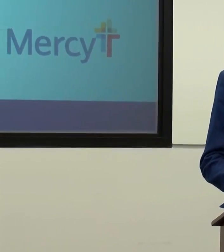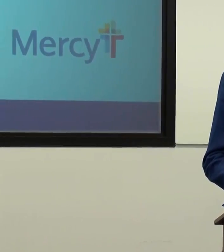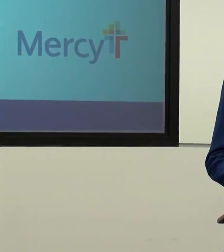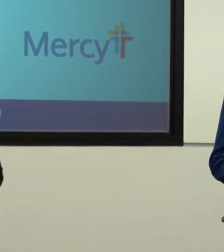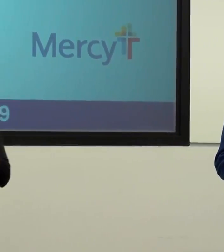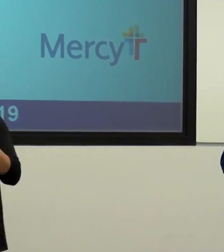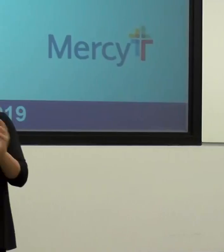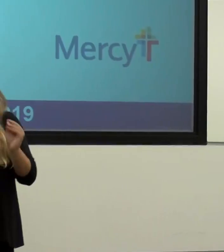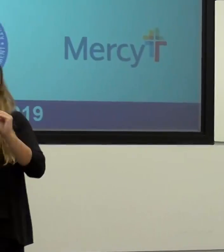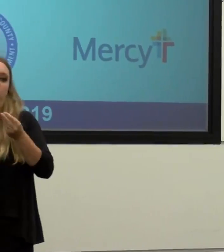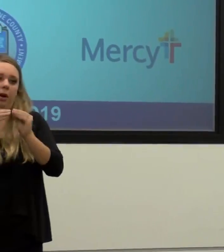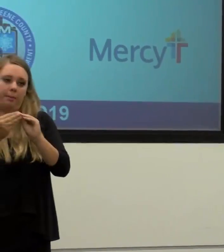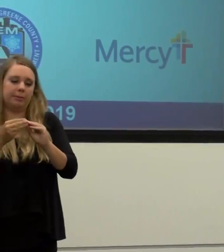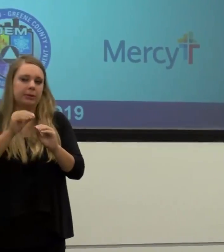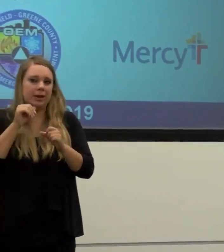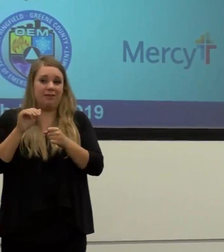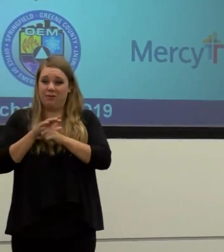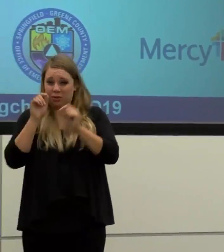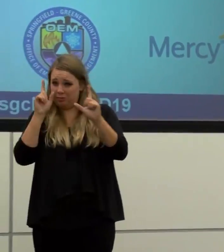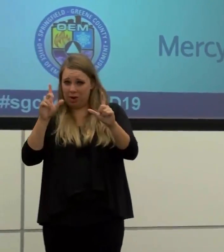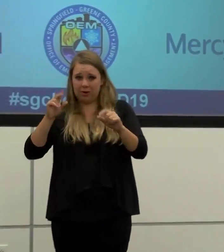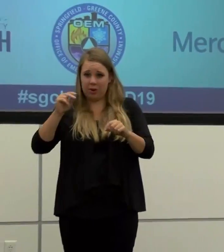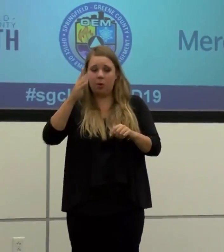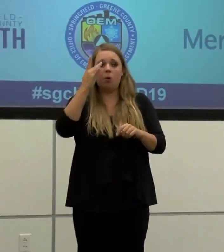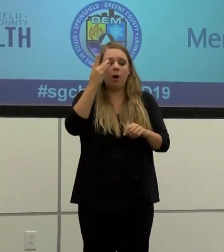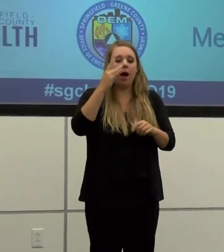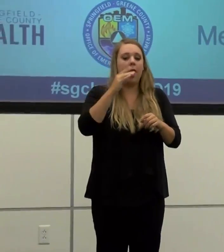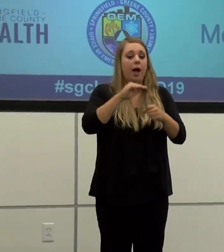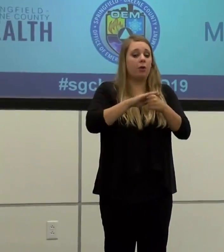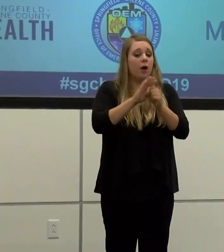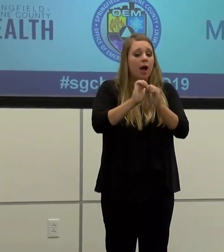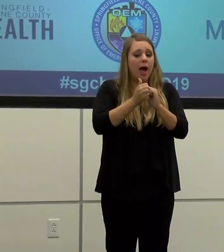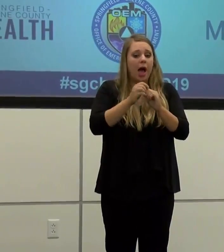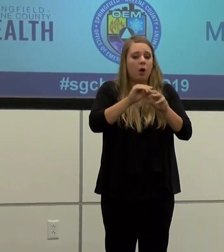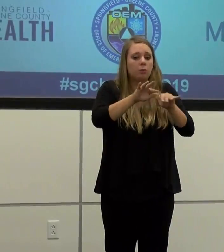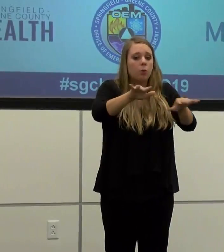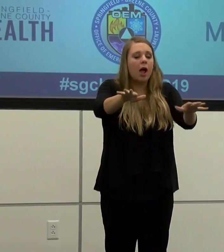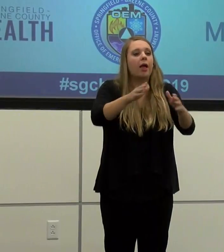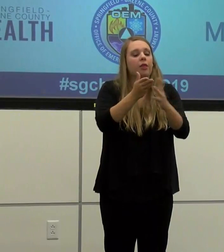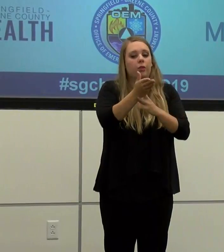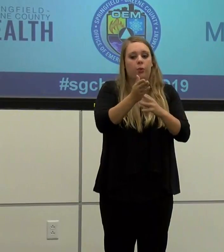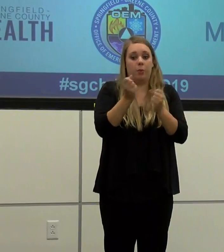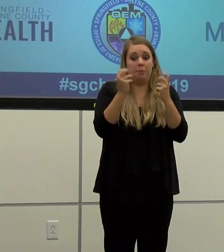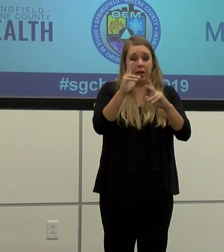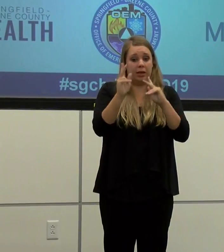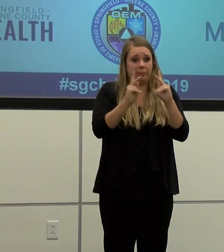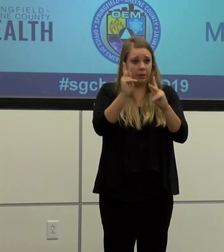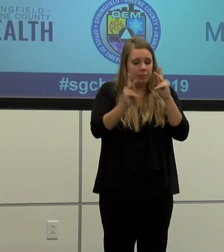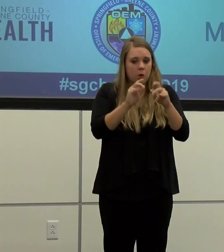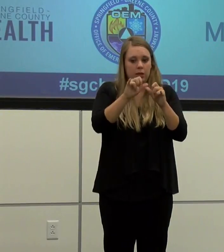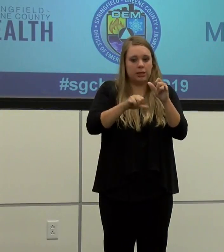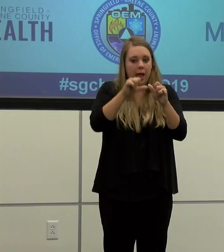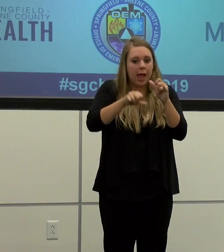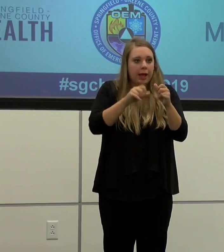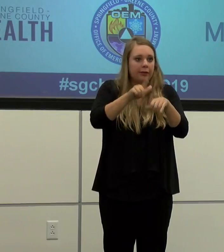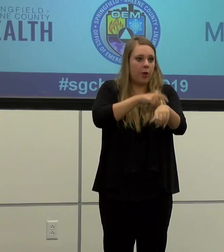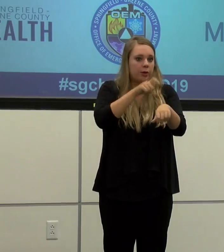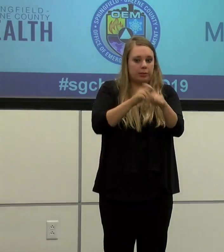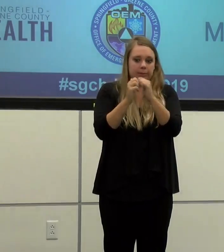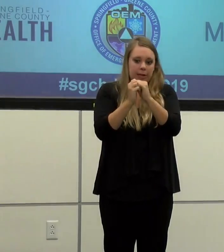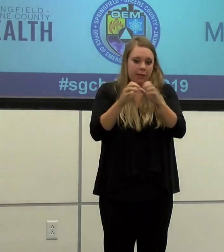surprising. I've said before that COVID-19 thrives on density and intensity and a congregate living situation